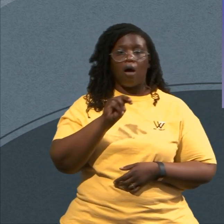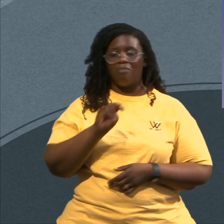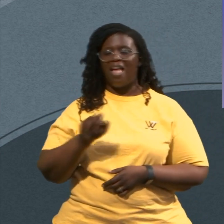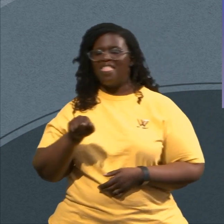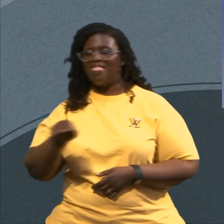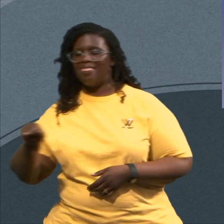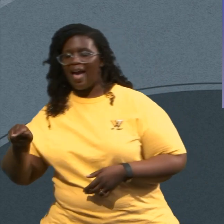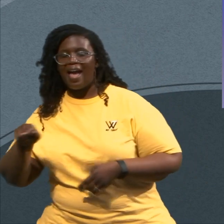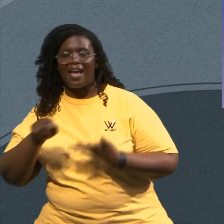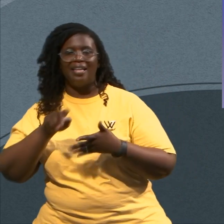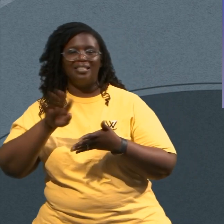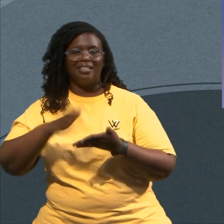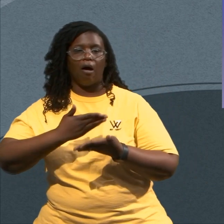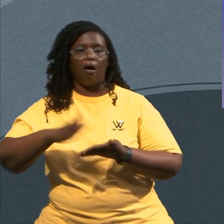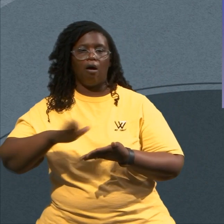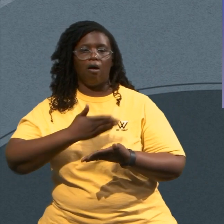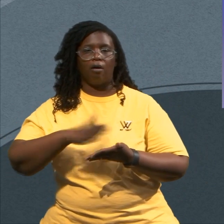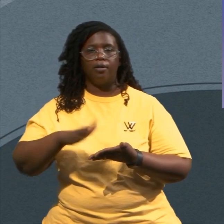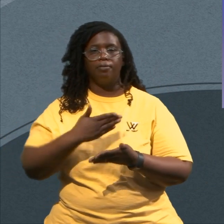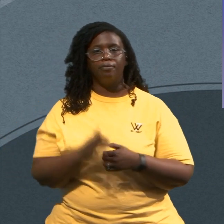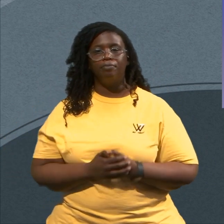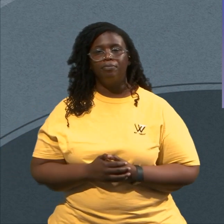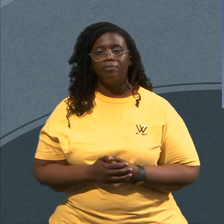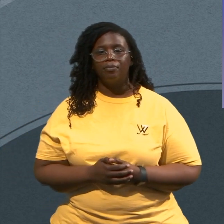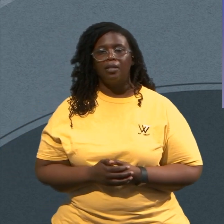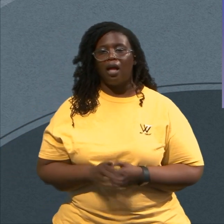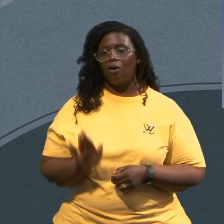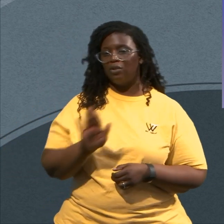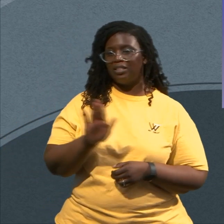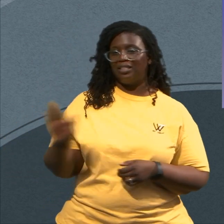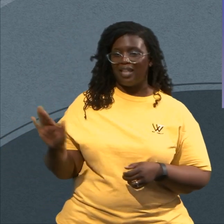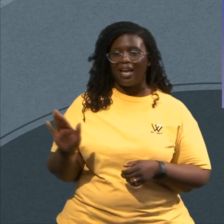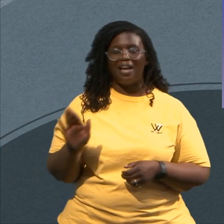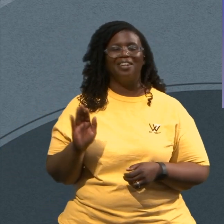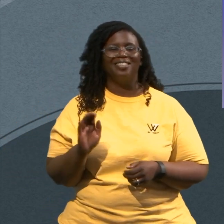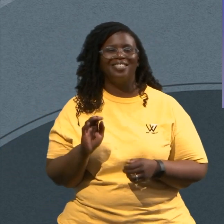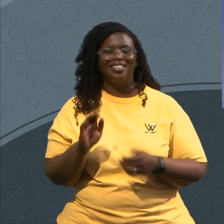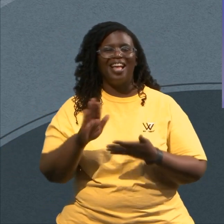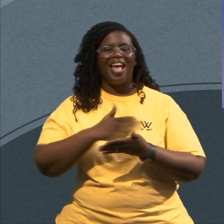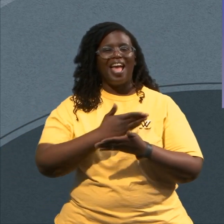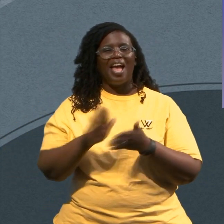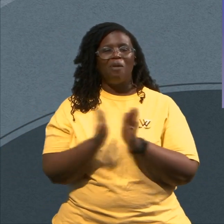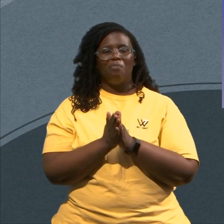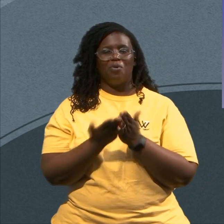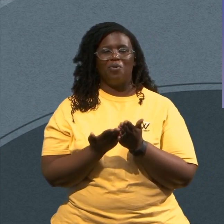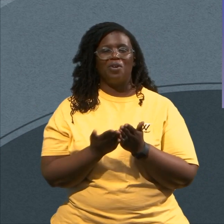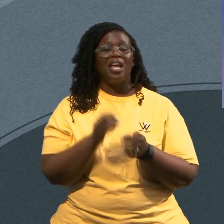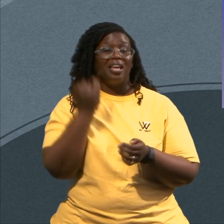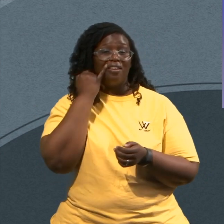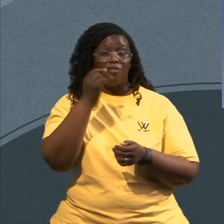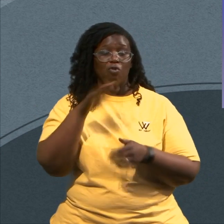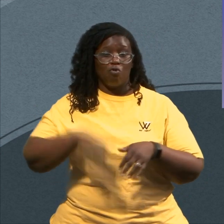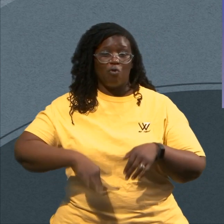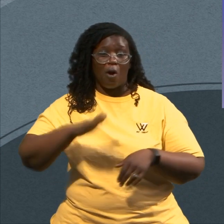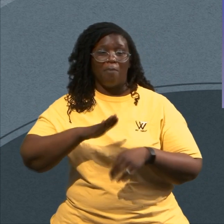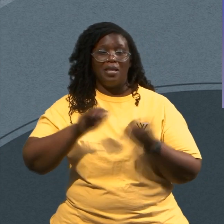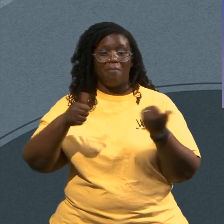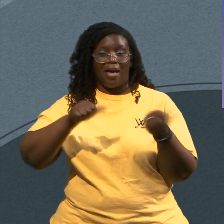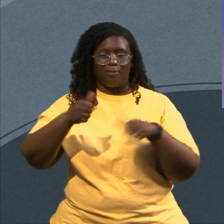Red hymn book Y'all grew up Baptist Y'all know what I'm talking about It was Israel's Red hymn book And they They would